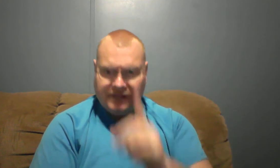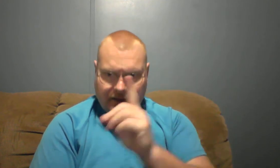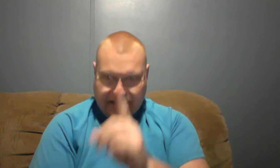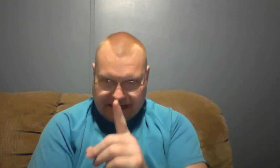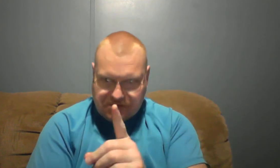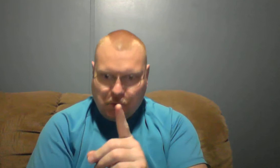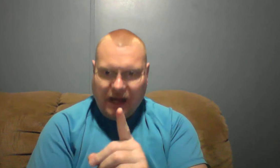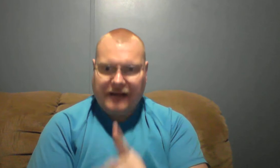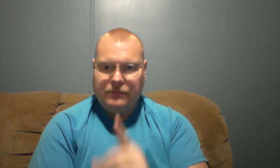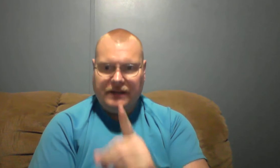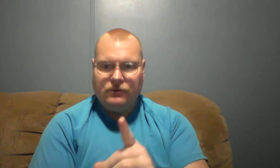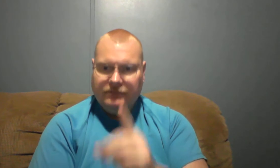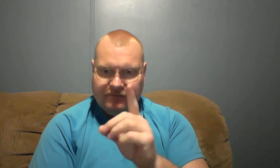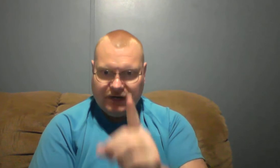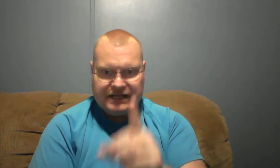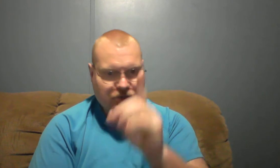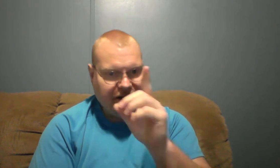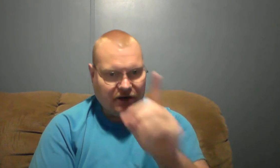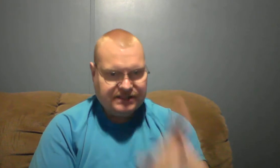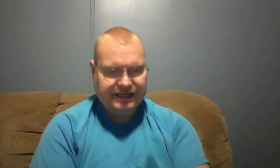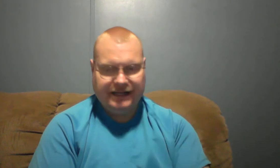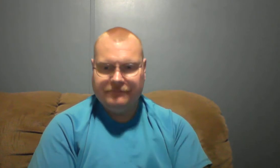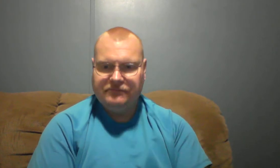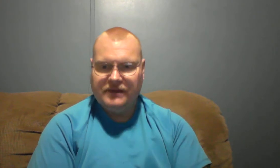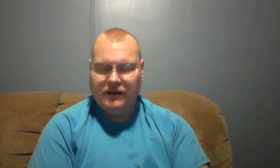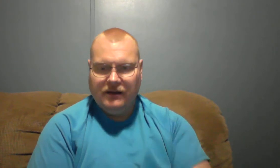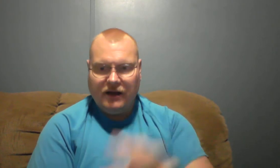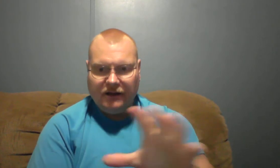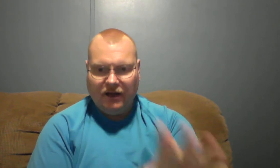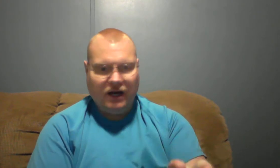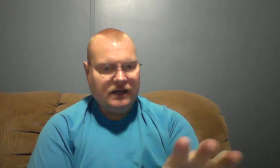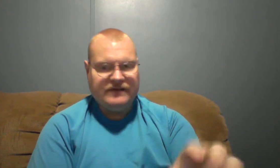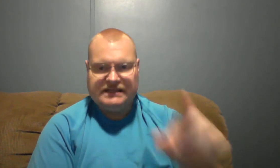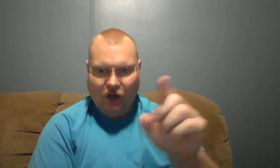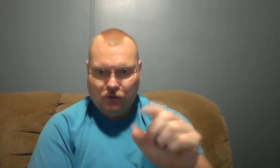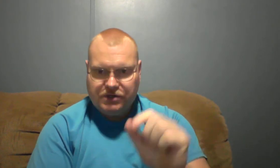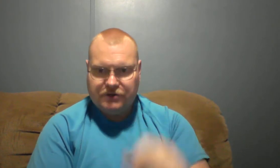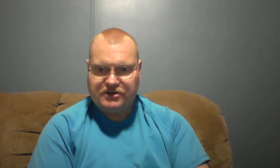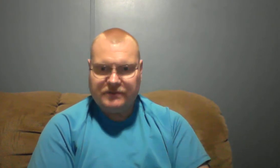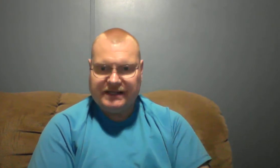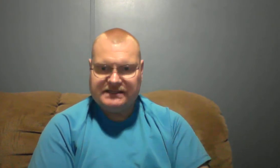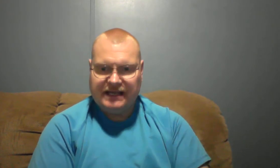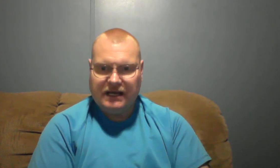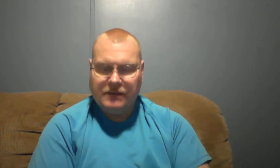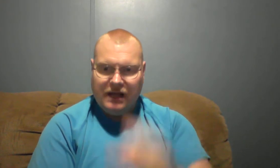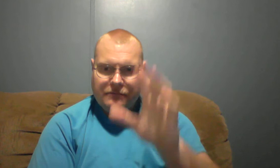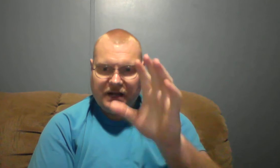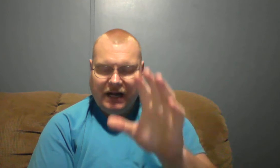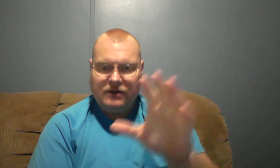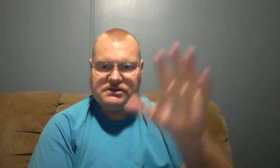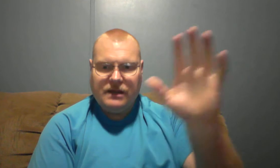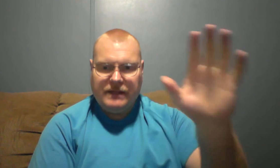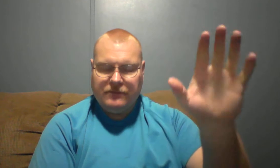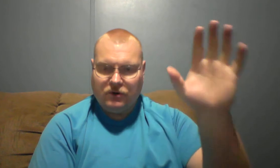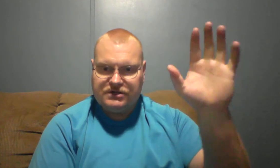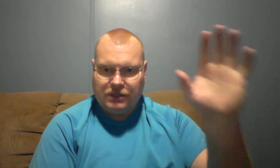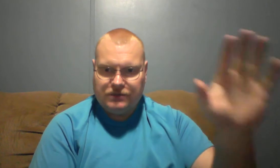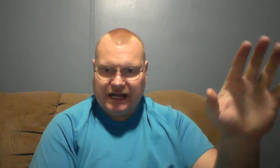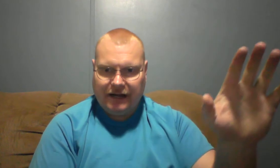That is why, people, friends, we are seeing a lot of these home churches being set up because people are so tired.